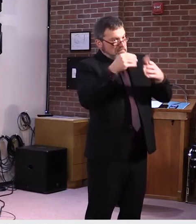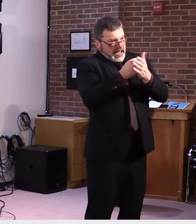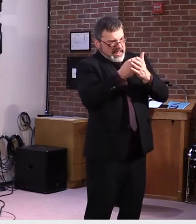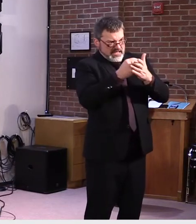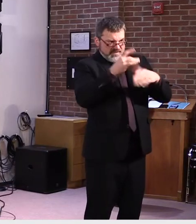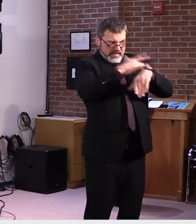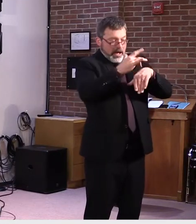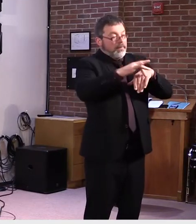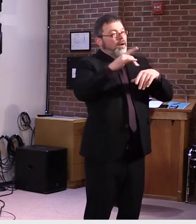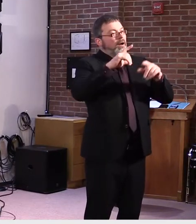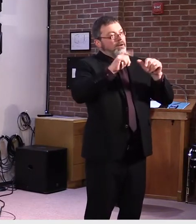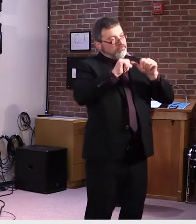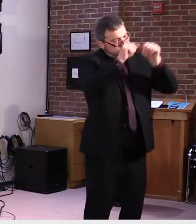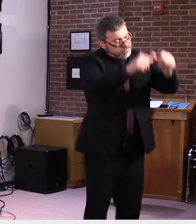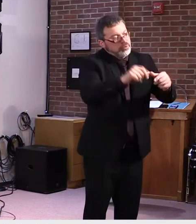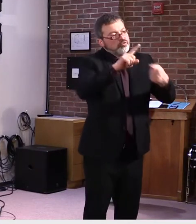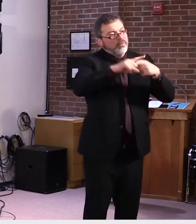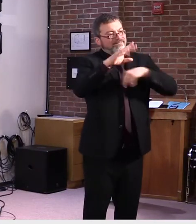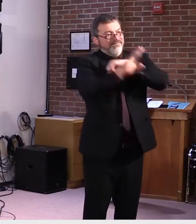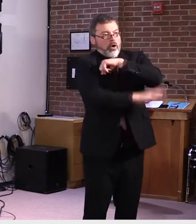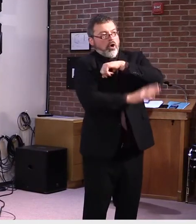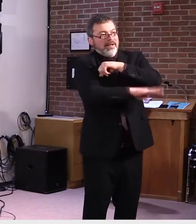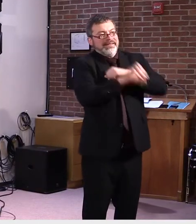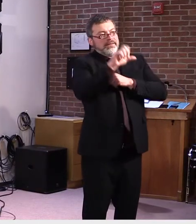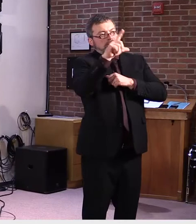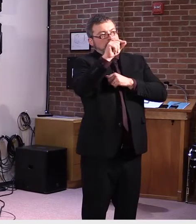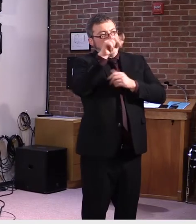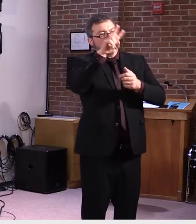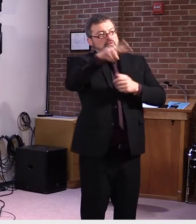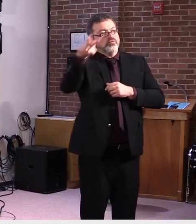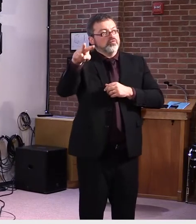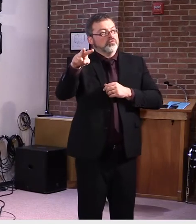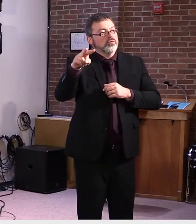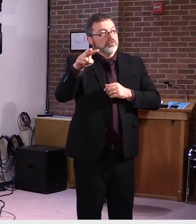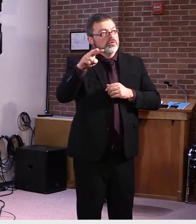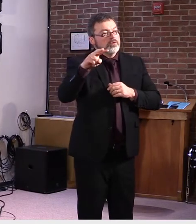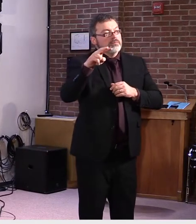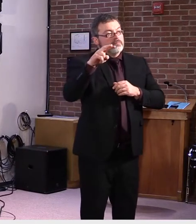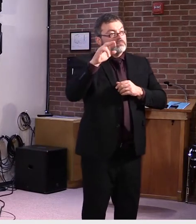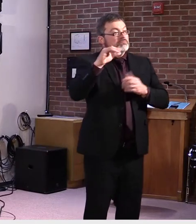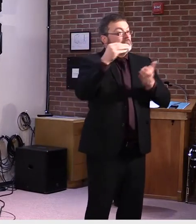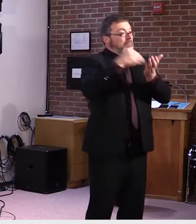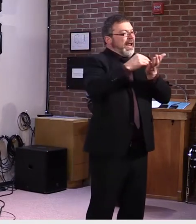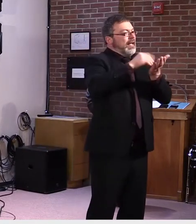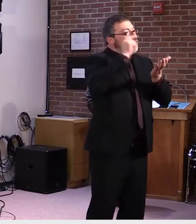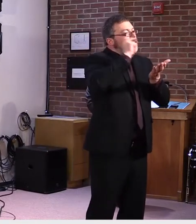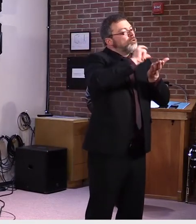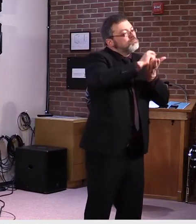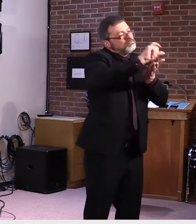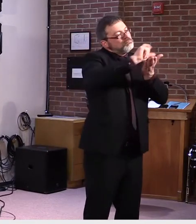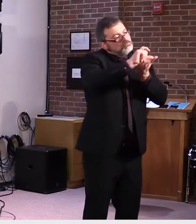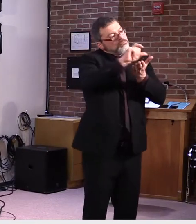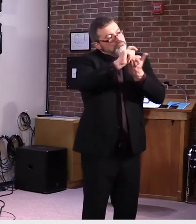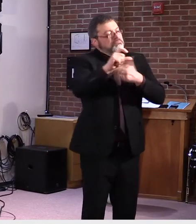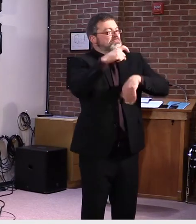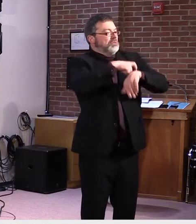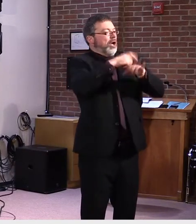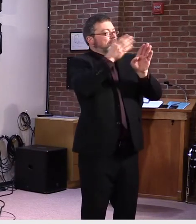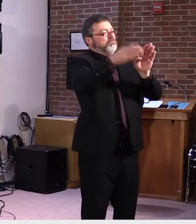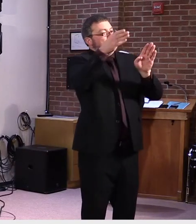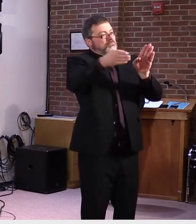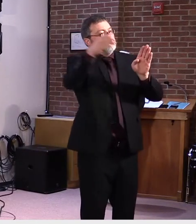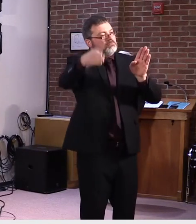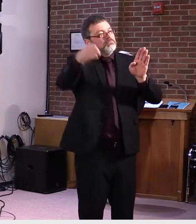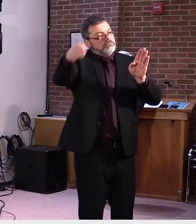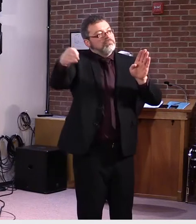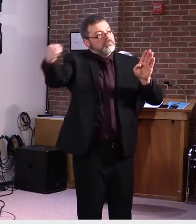federal CARES Act are being rolled out to districts, albeit more slowly than originally anticipated. I would like to thank the finance team at the Agency of